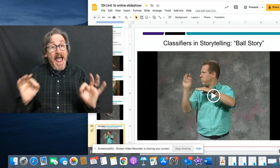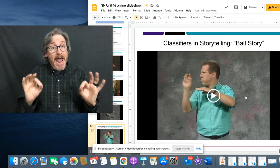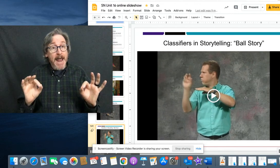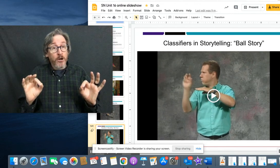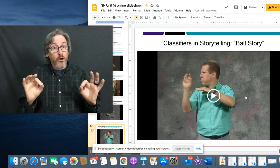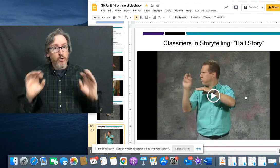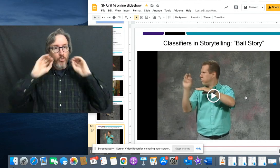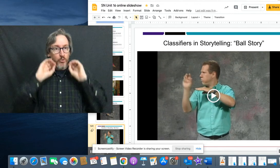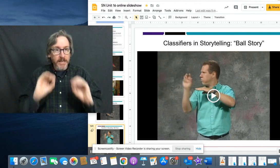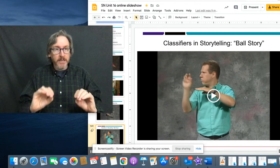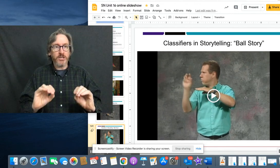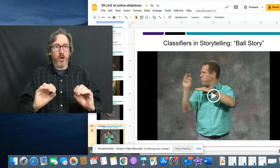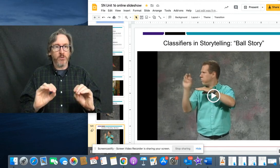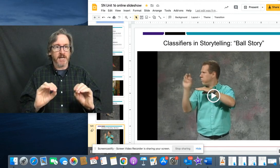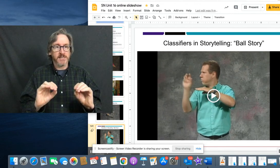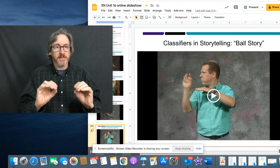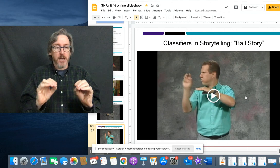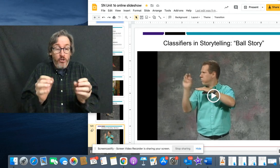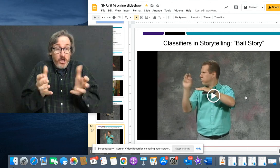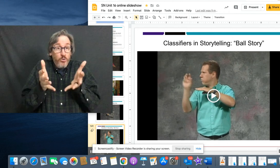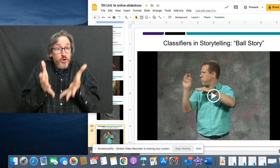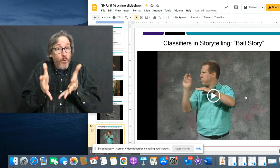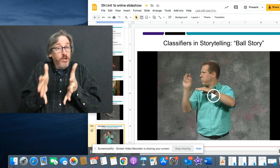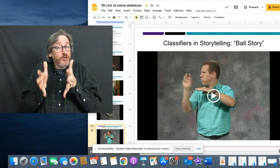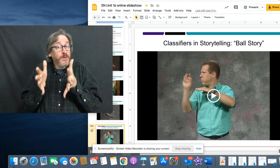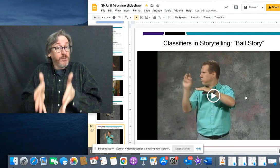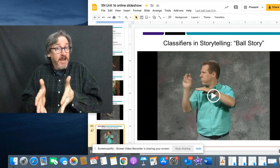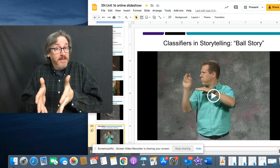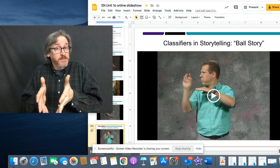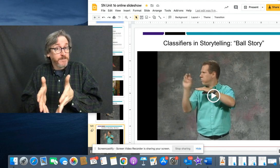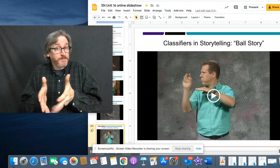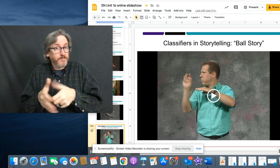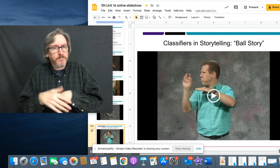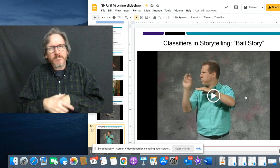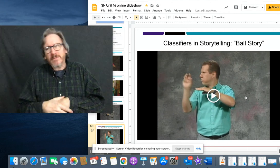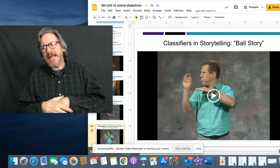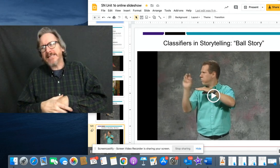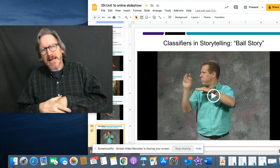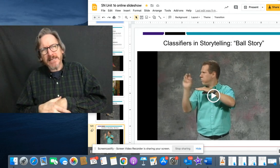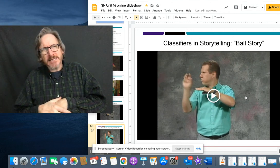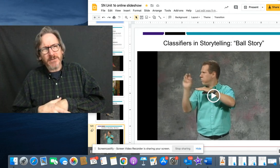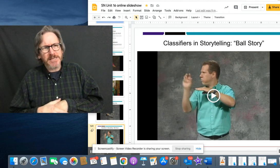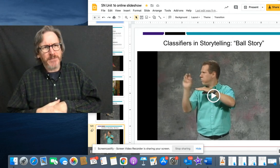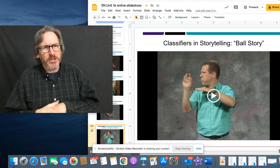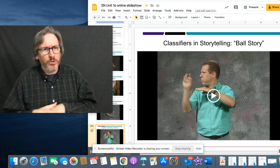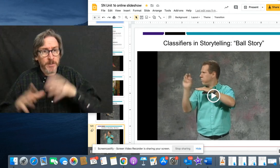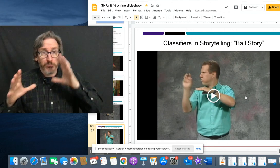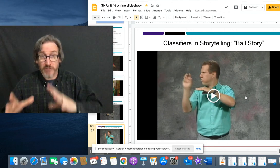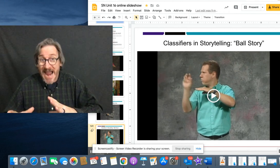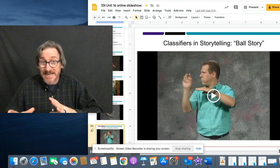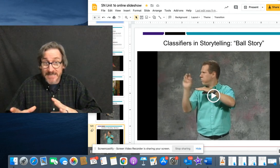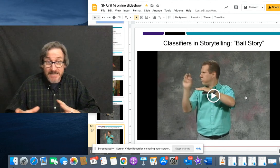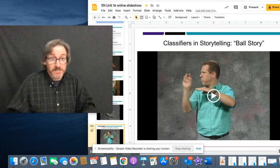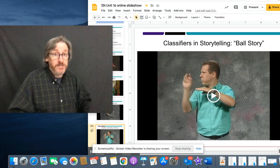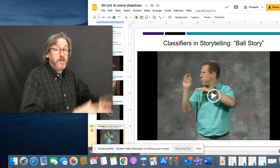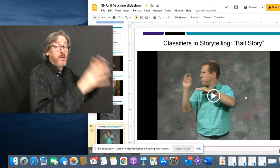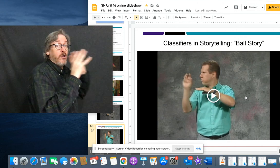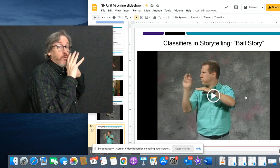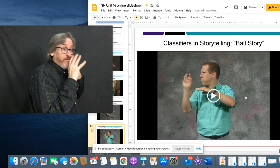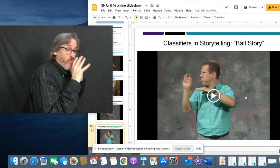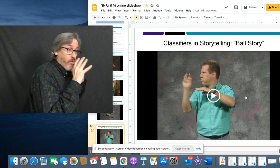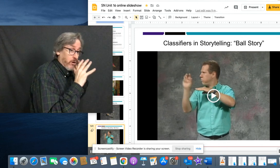That really shows us that you know what you're doing with your hands. It's not necessarily something you can practice